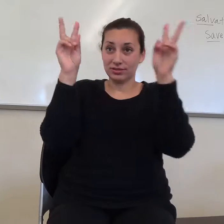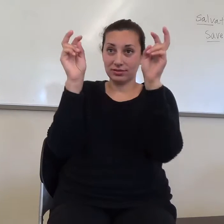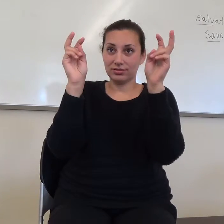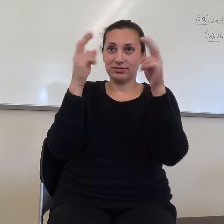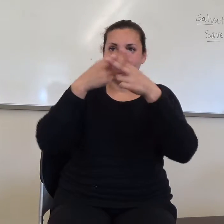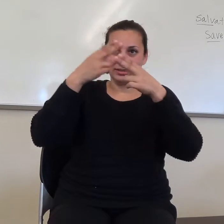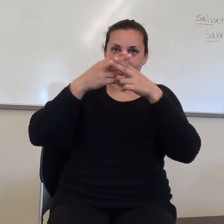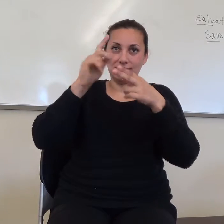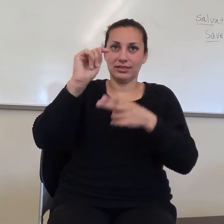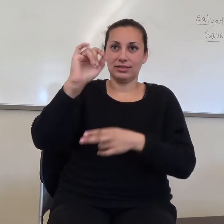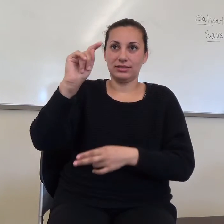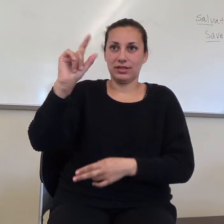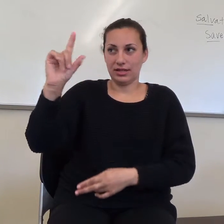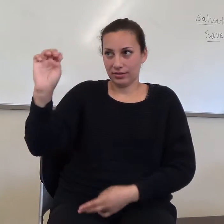week's stuff is called,